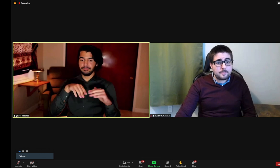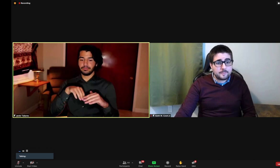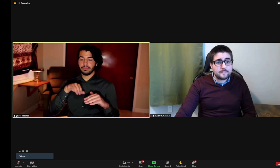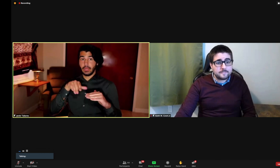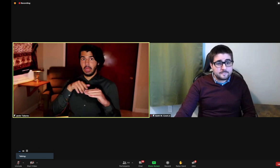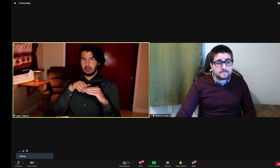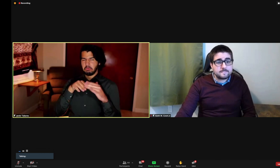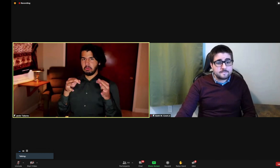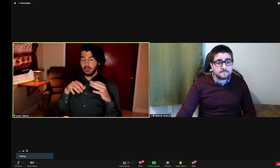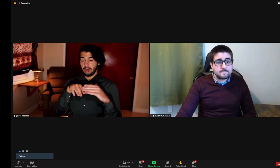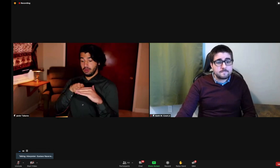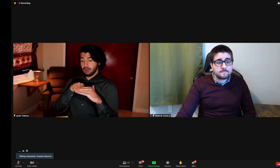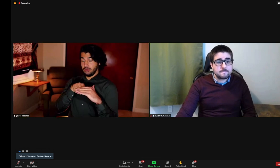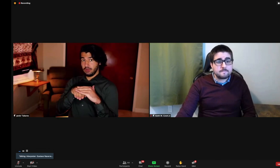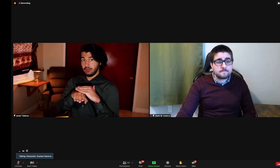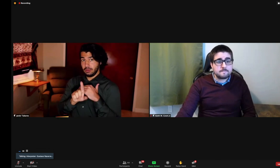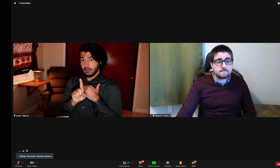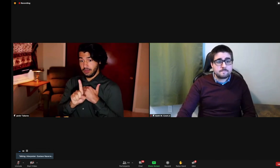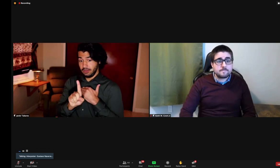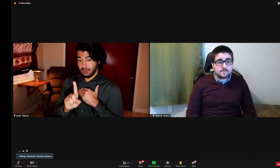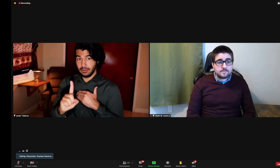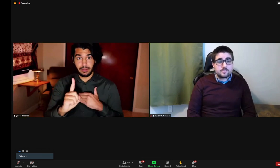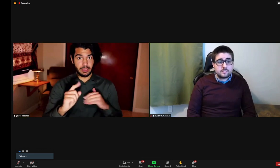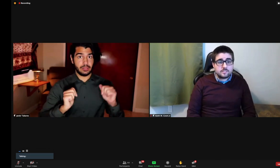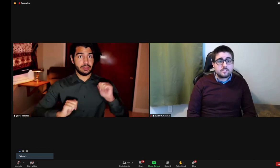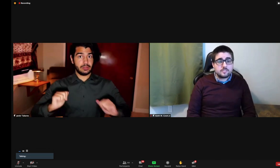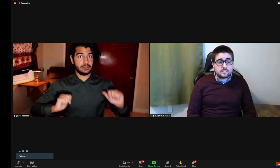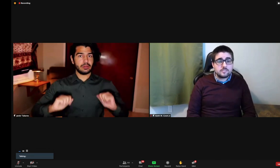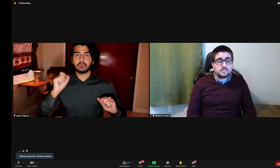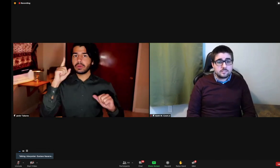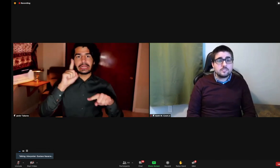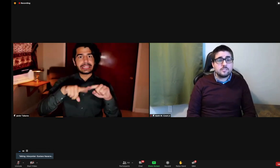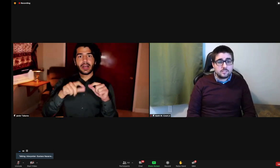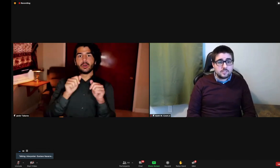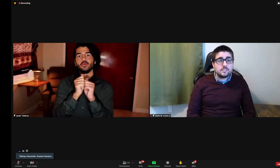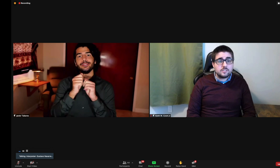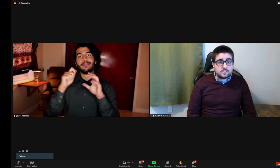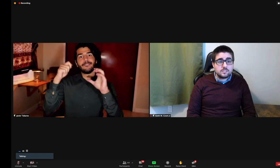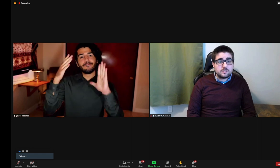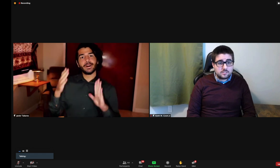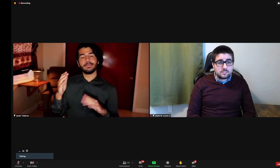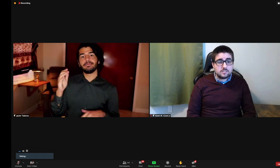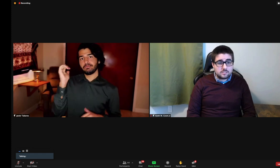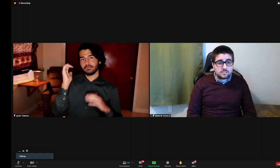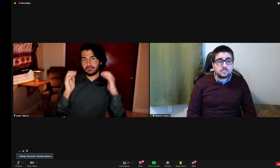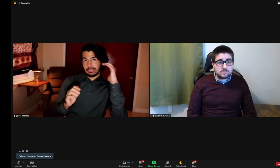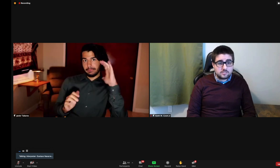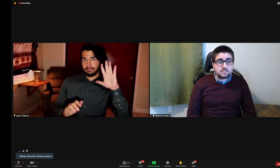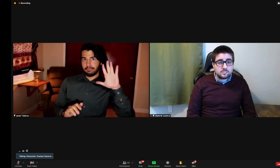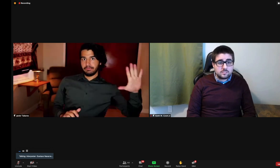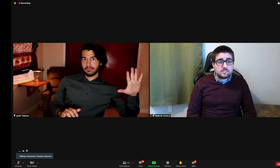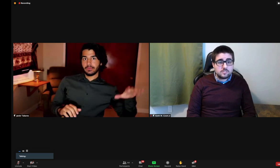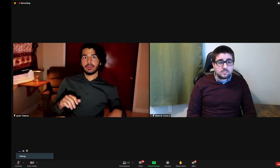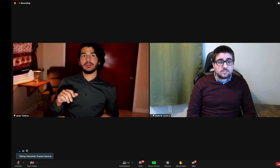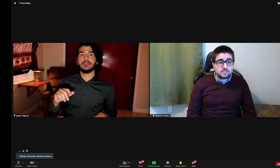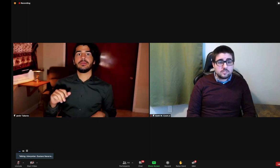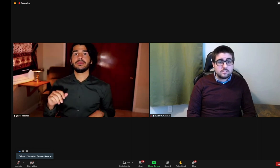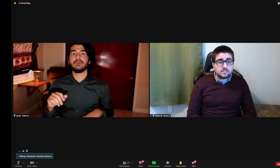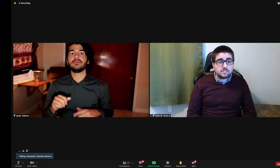So, if you can see, as you walked in, because we would have a space